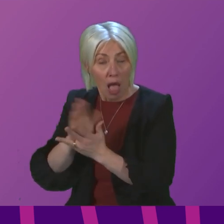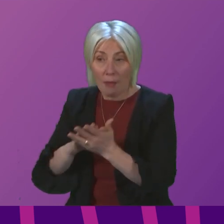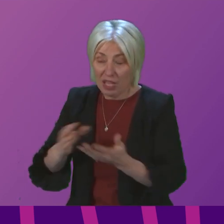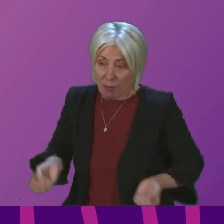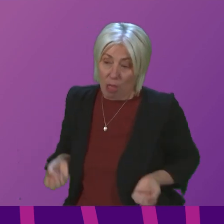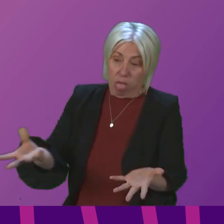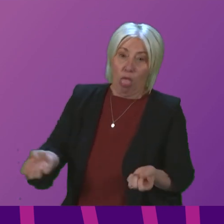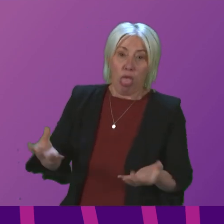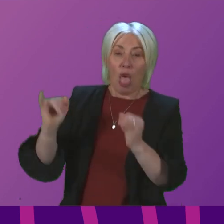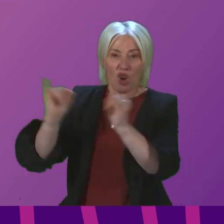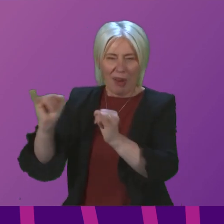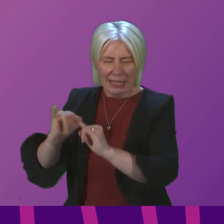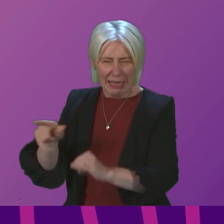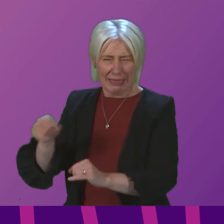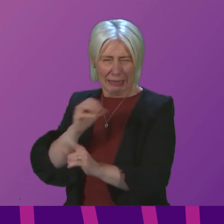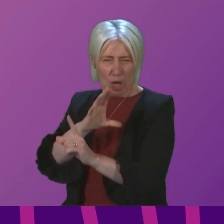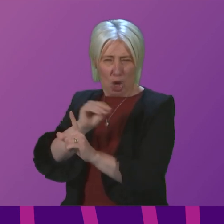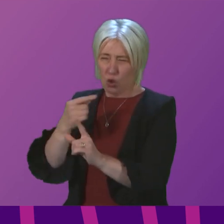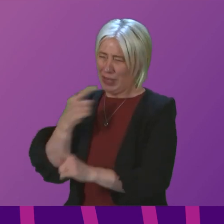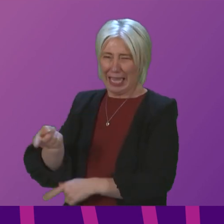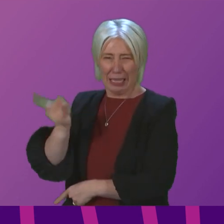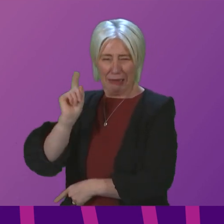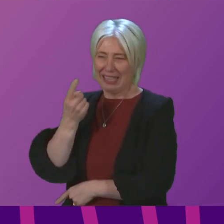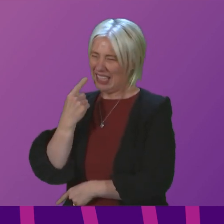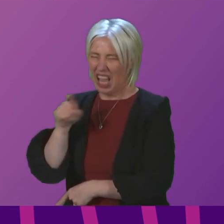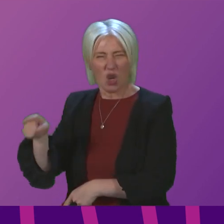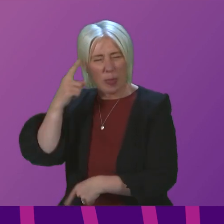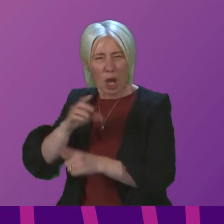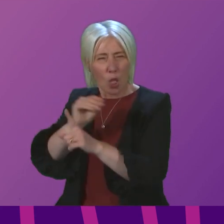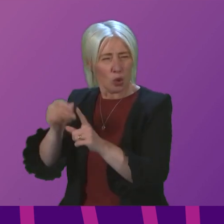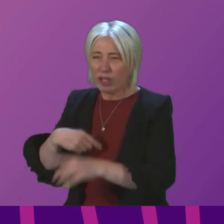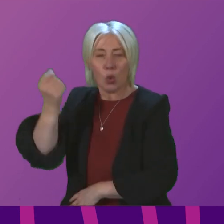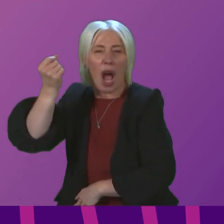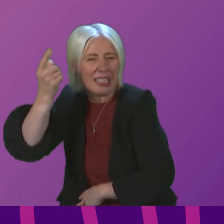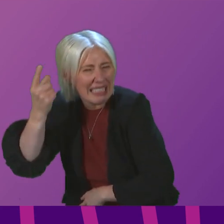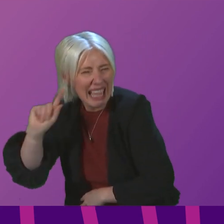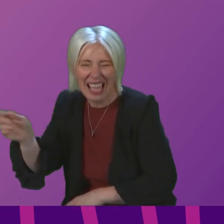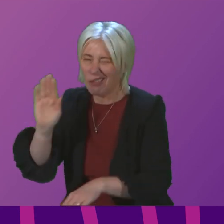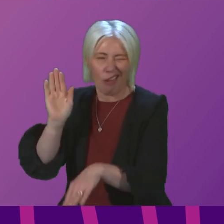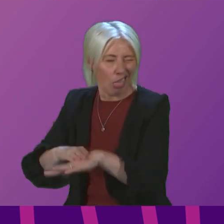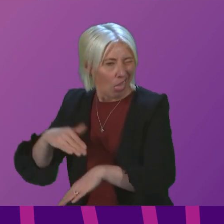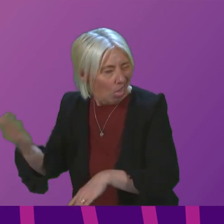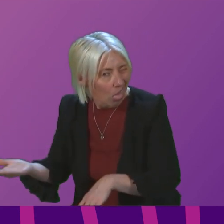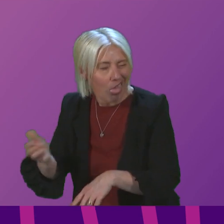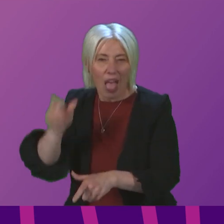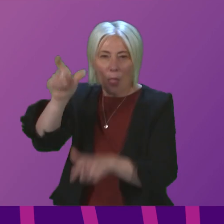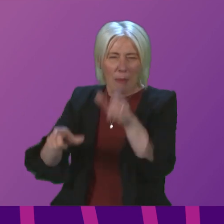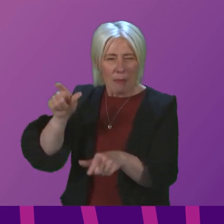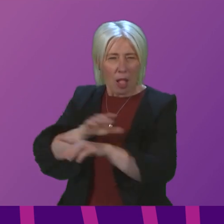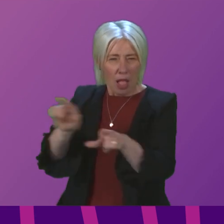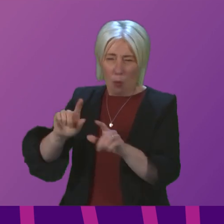Does the First Minister think that the Tories don't understand, or they simply don't care, about the pressure people are facing just now?